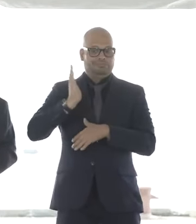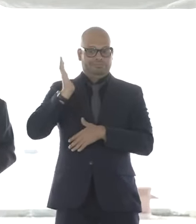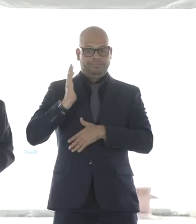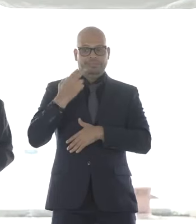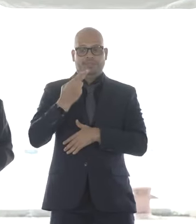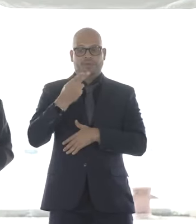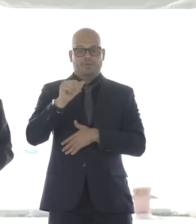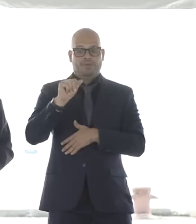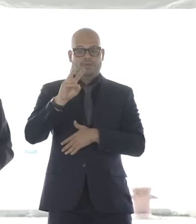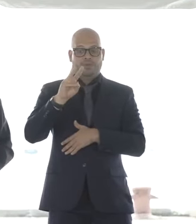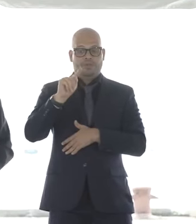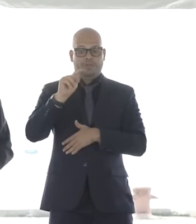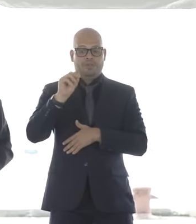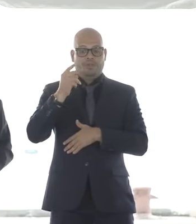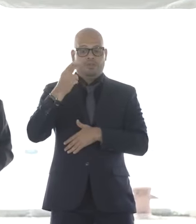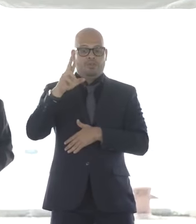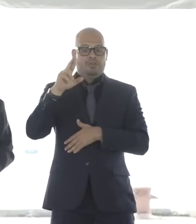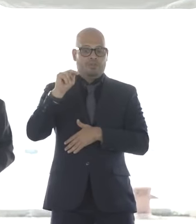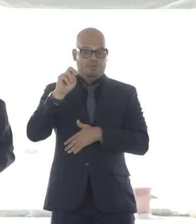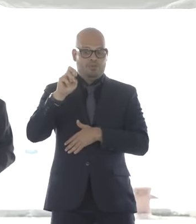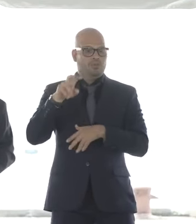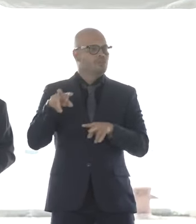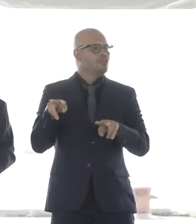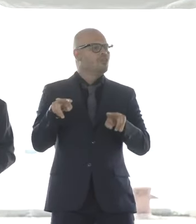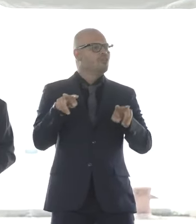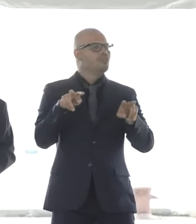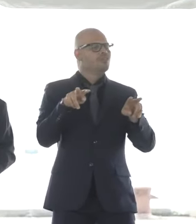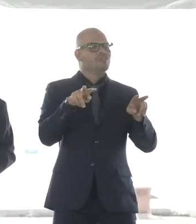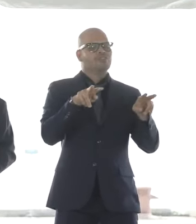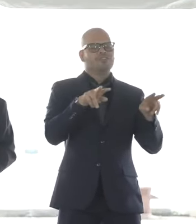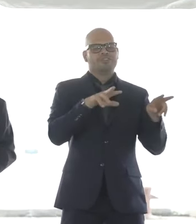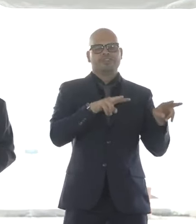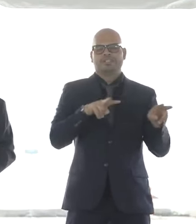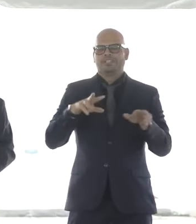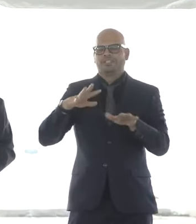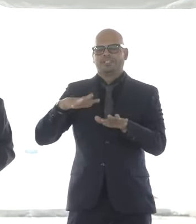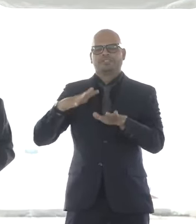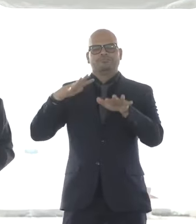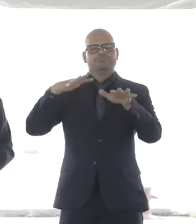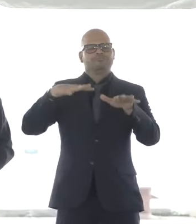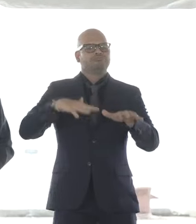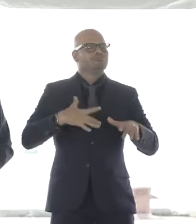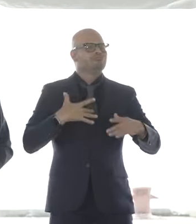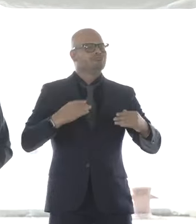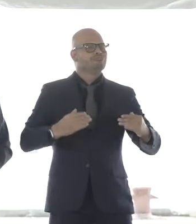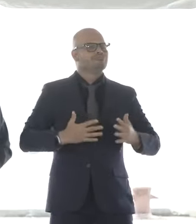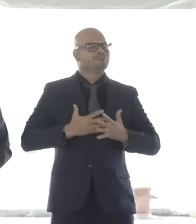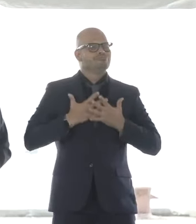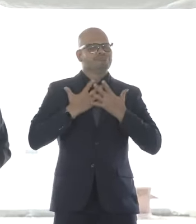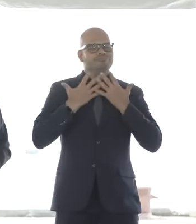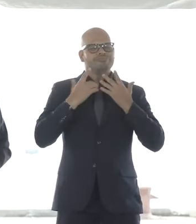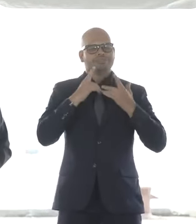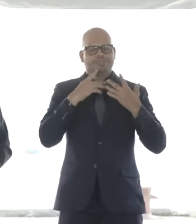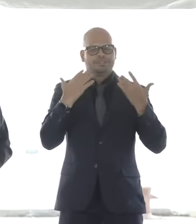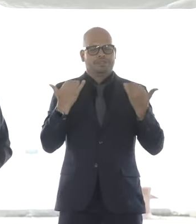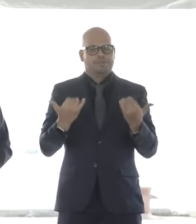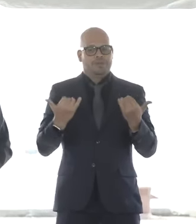brings blessing, no longer of full sails, but of wind power. We hear that call and we answer it with resolve.